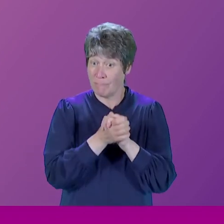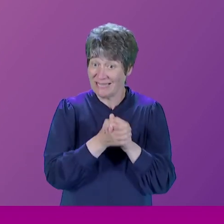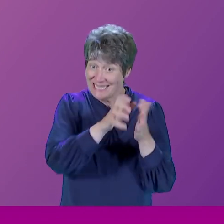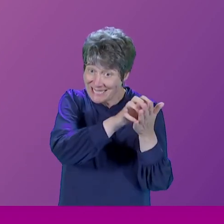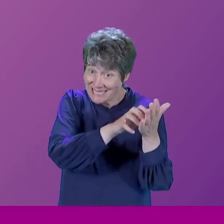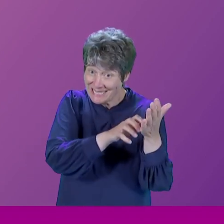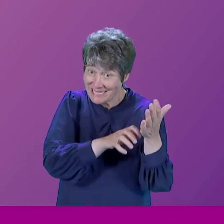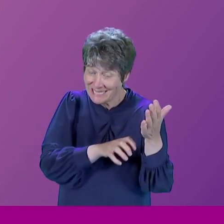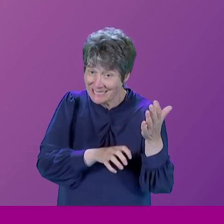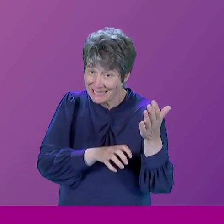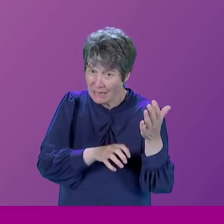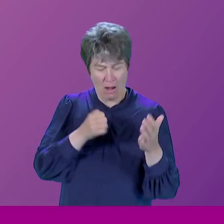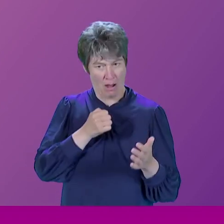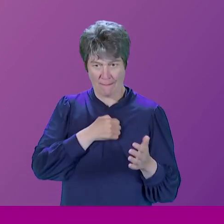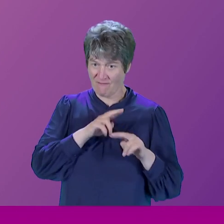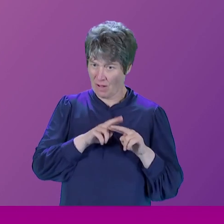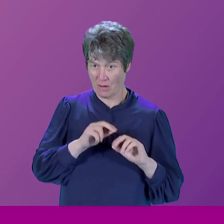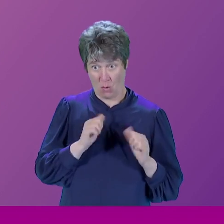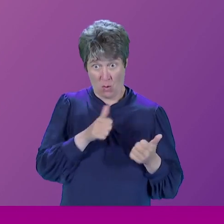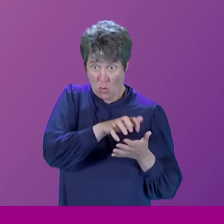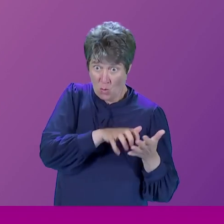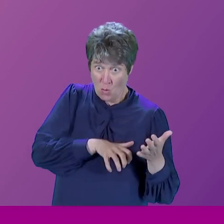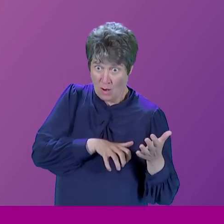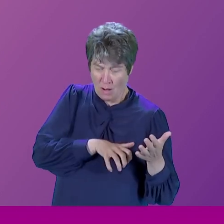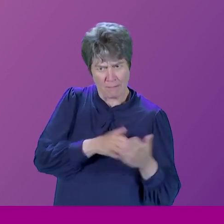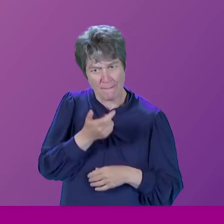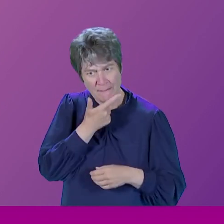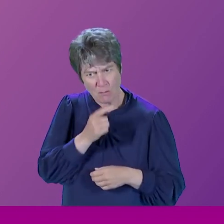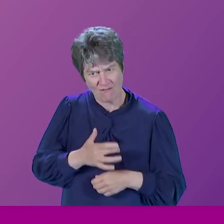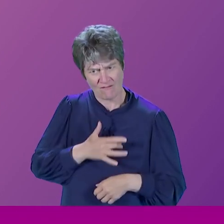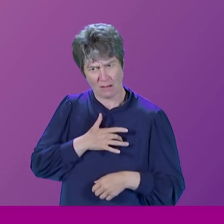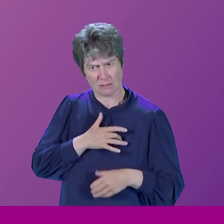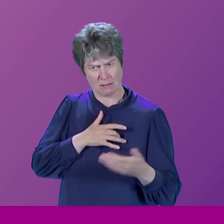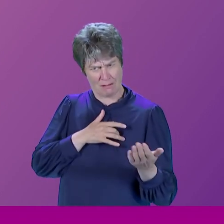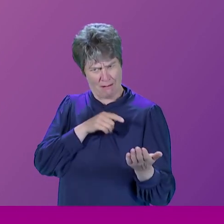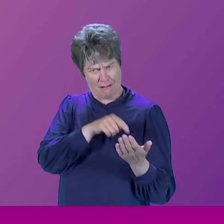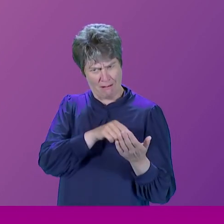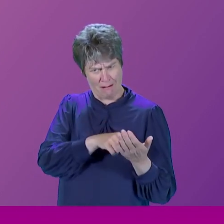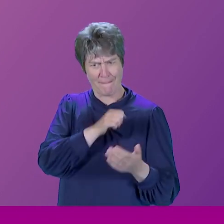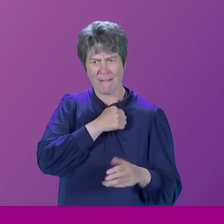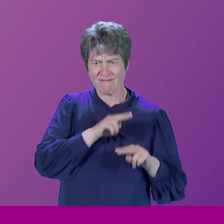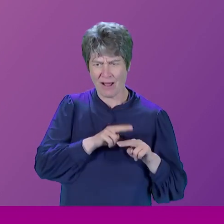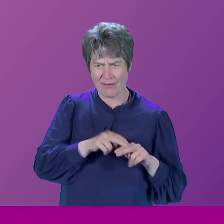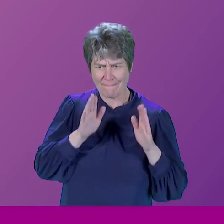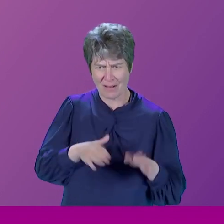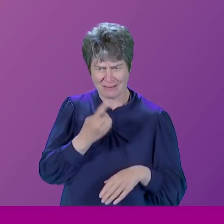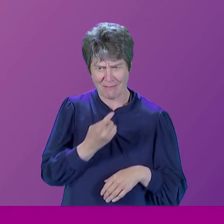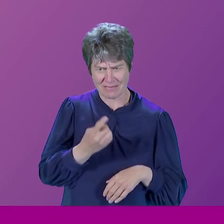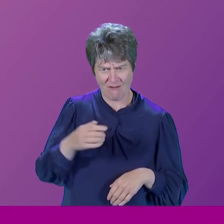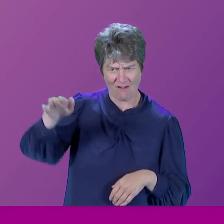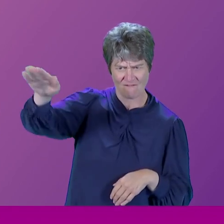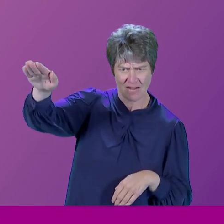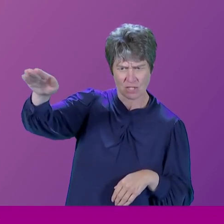fell under suspicion. They said, this fellow must be a fascist spy, because who else would want to, you know, save these fascists from being shot?